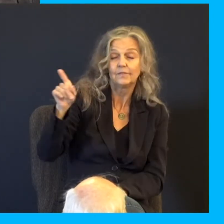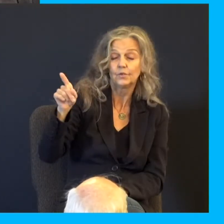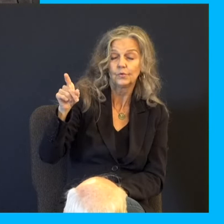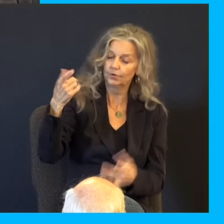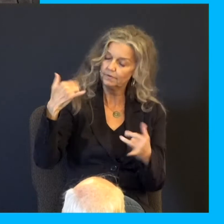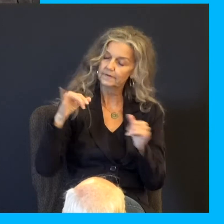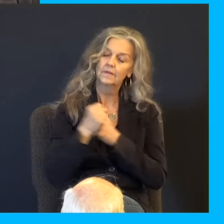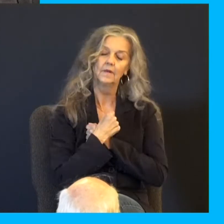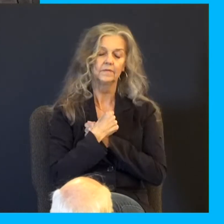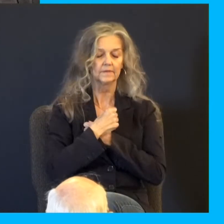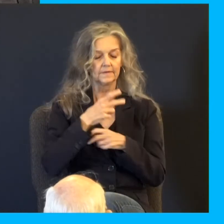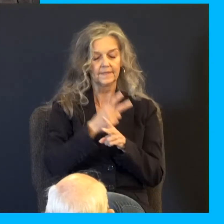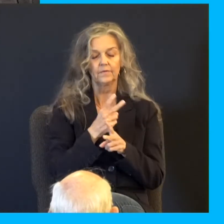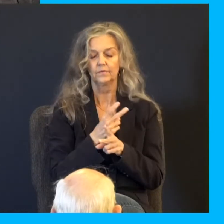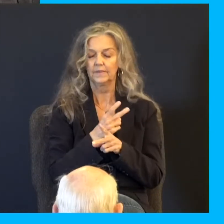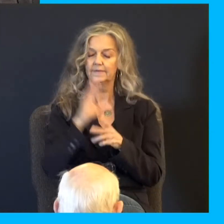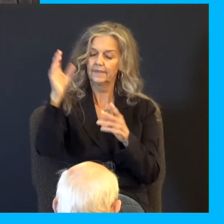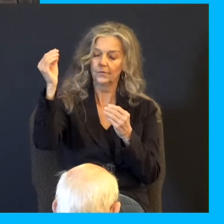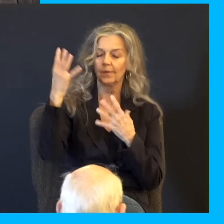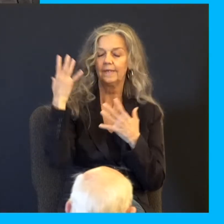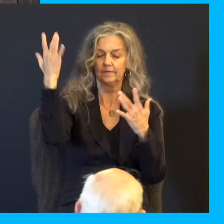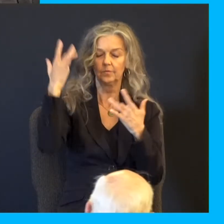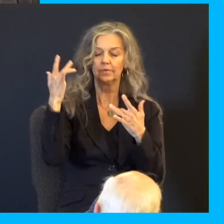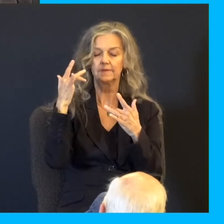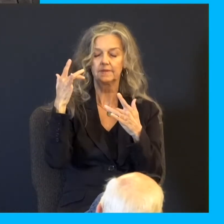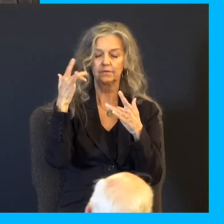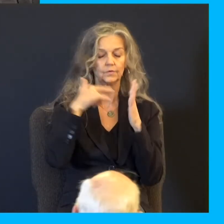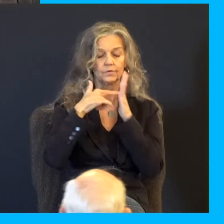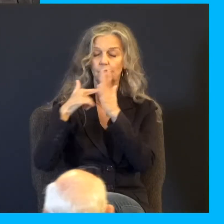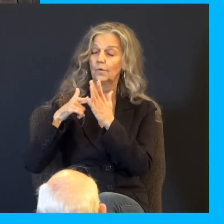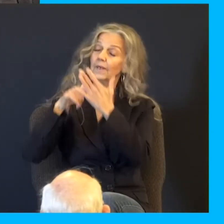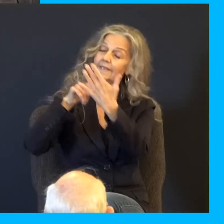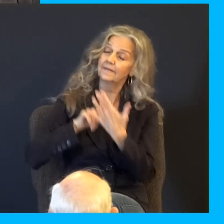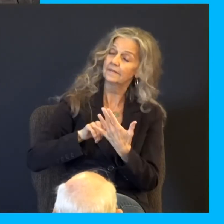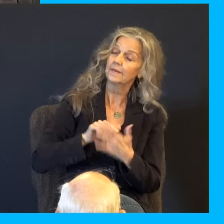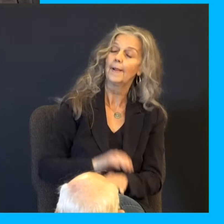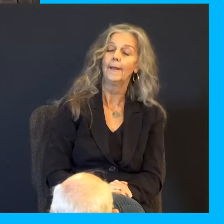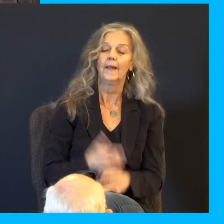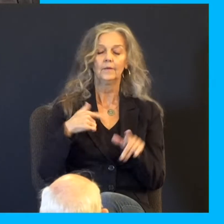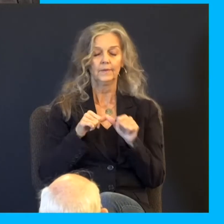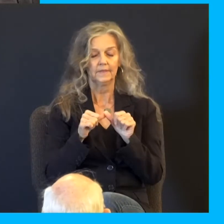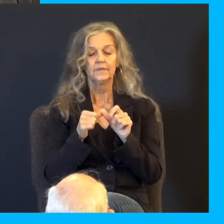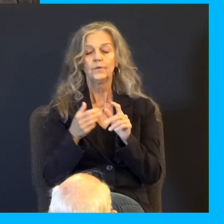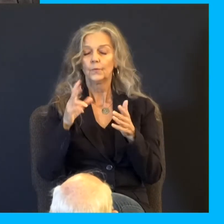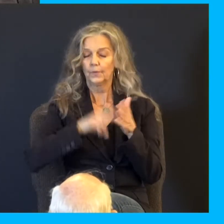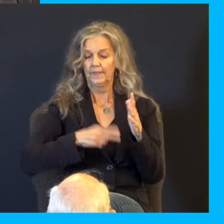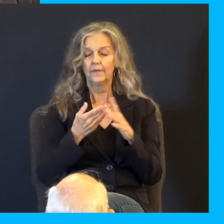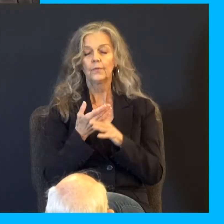for us. You had grace and mercy upon us to open our eyes. And so as we continue through Genesis, we ask that you would